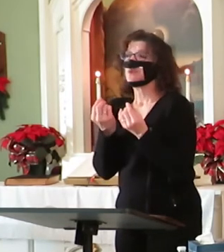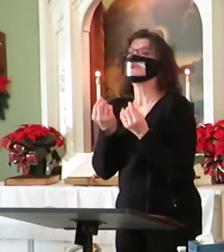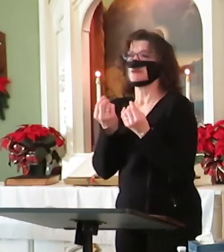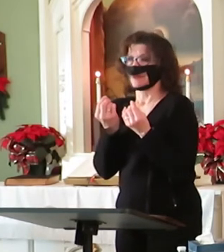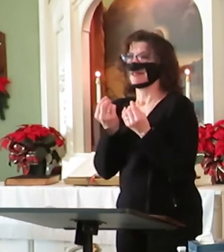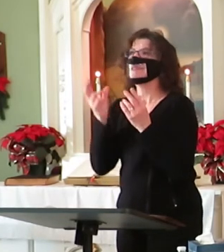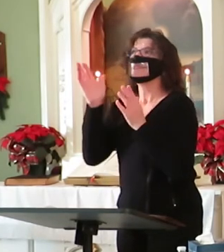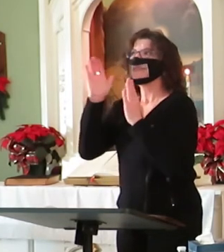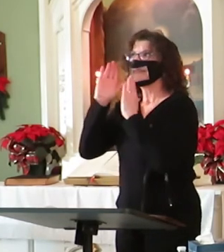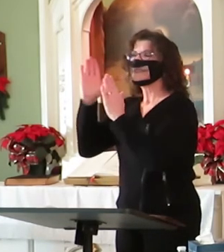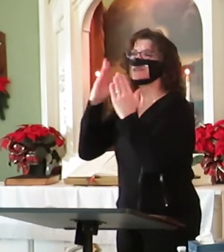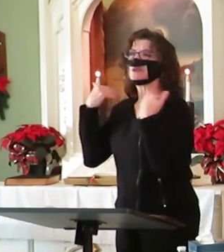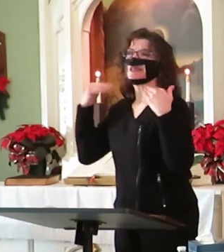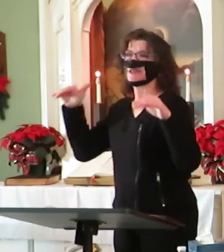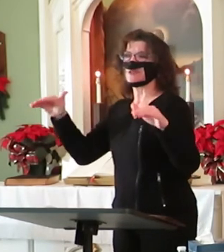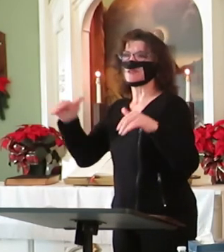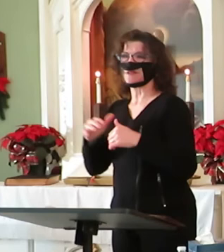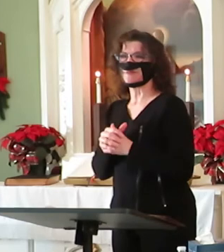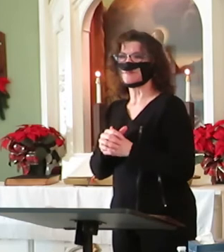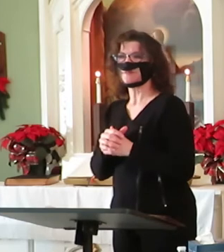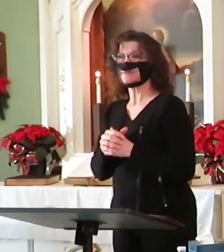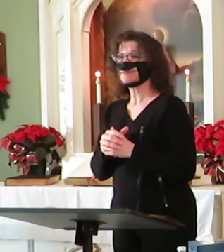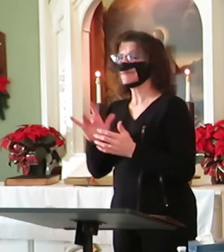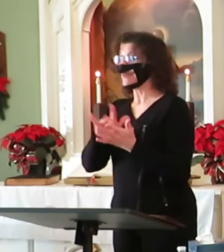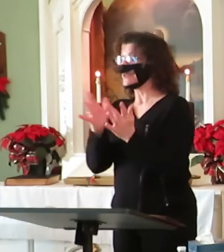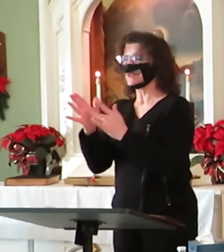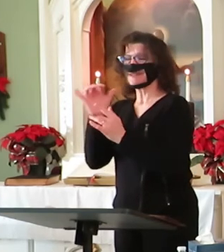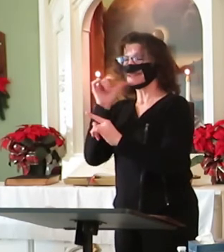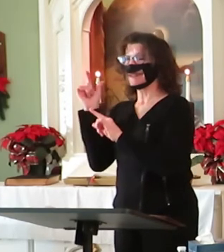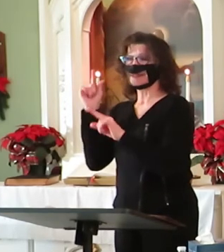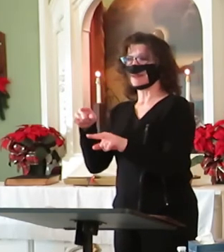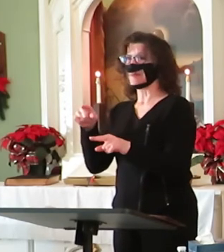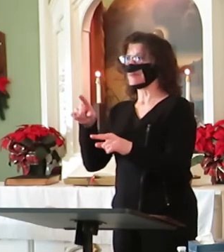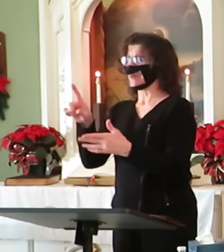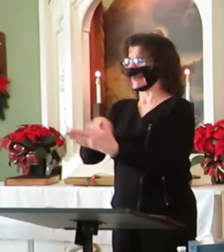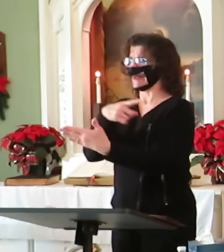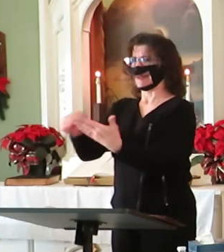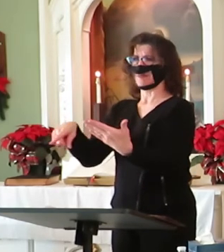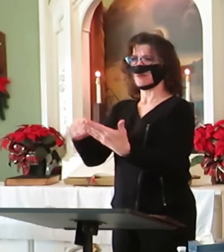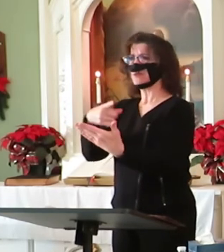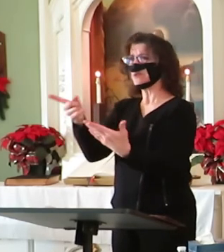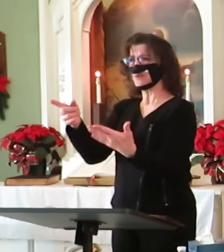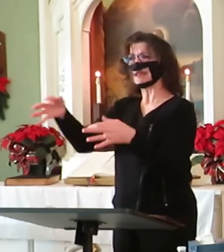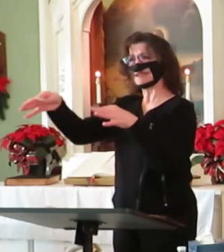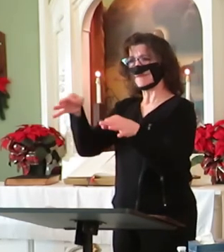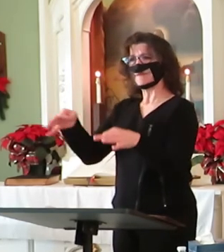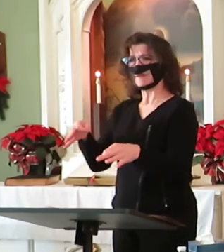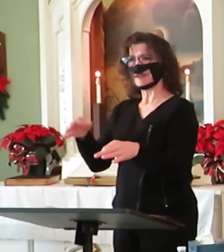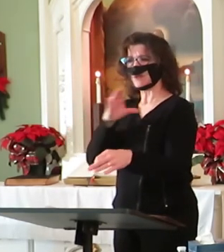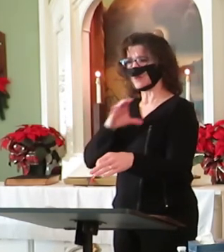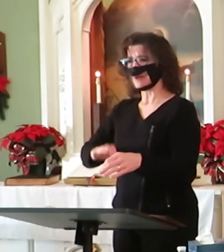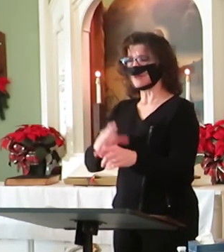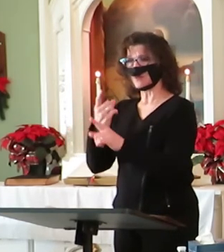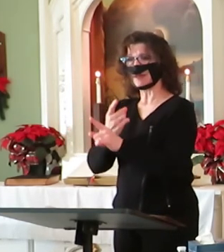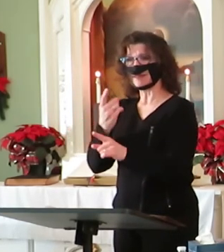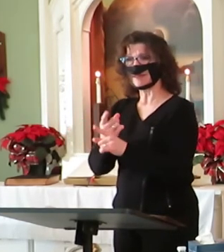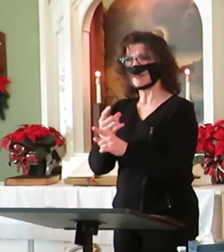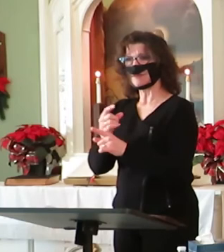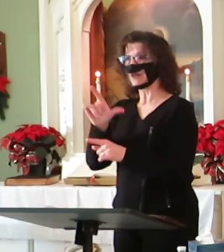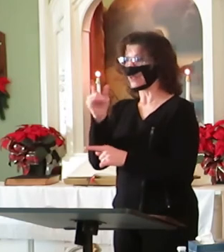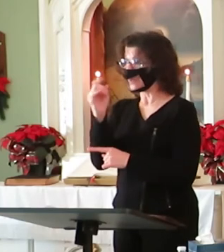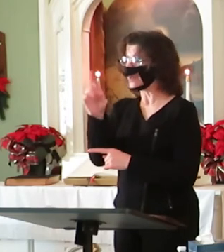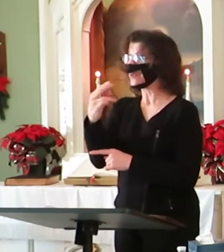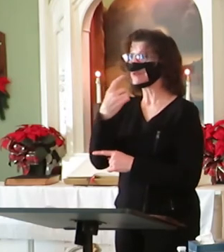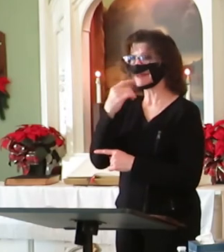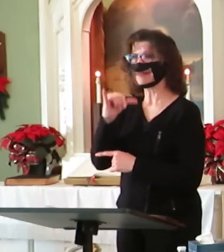Jesus did not come to condemn you. If you want to define Christ rightly, then paid heed to how the angels